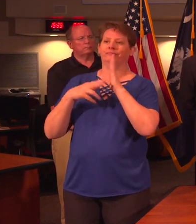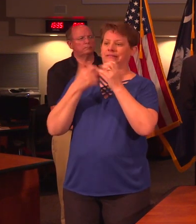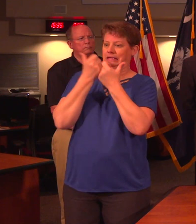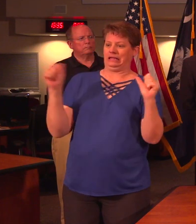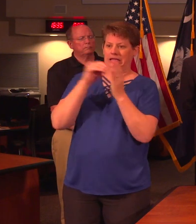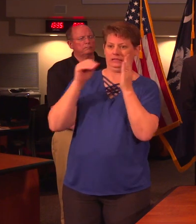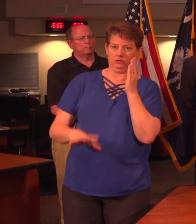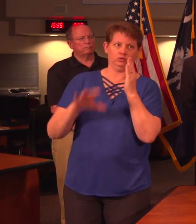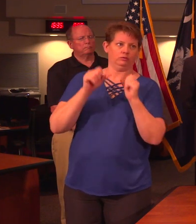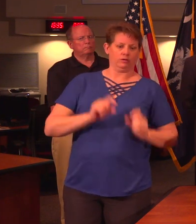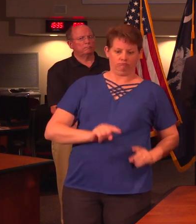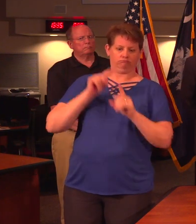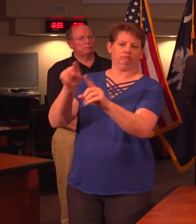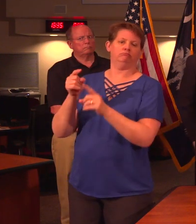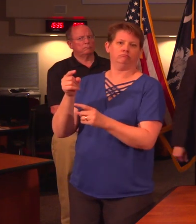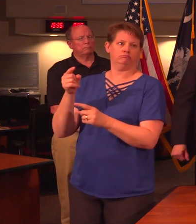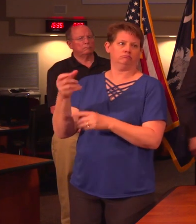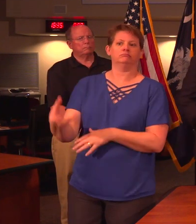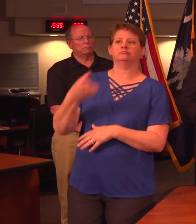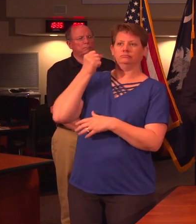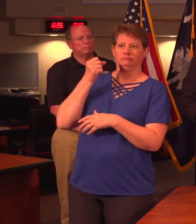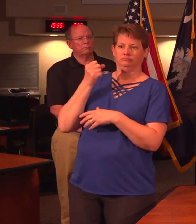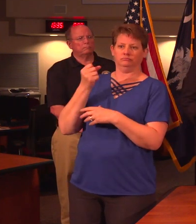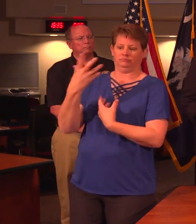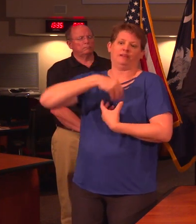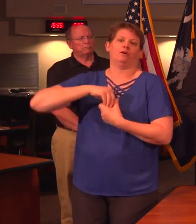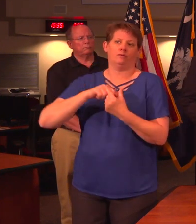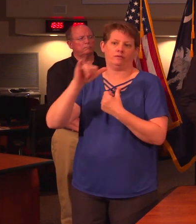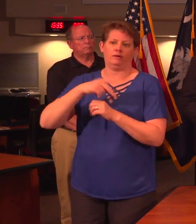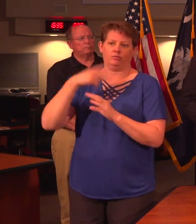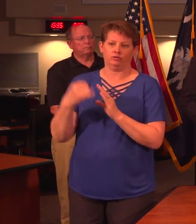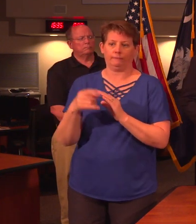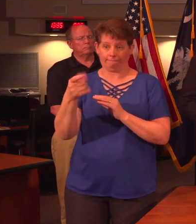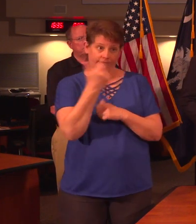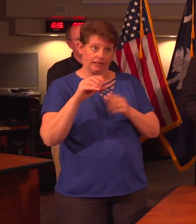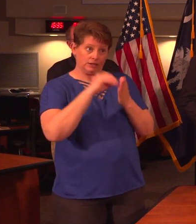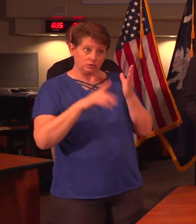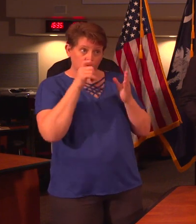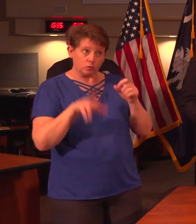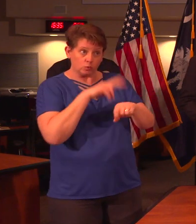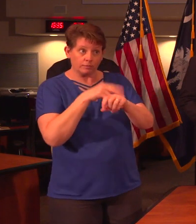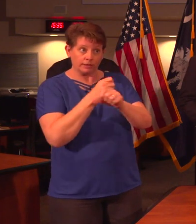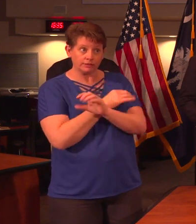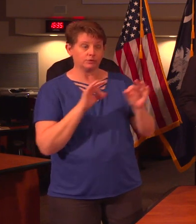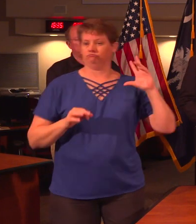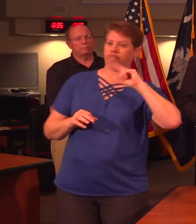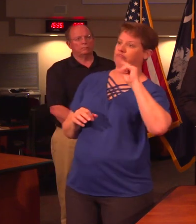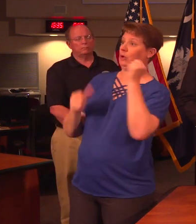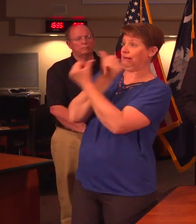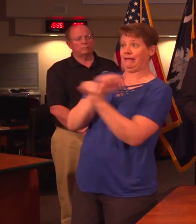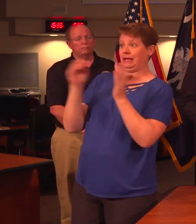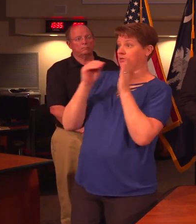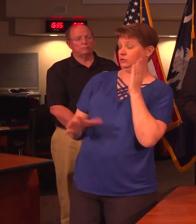can go in and be a part of that project. Any student who normally gets a free breakfast last Any student.